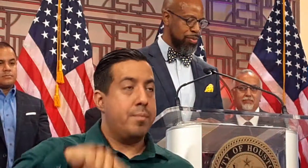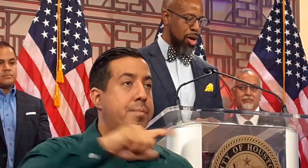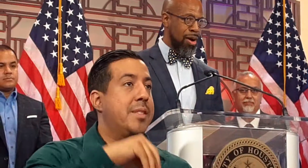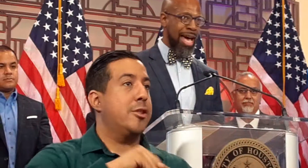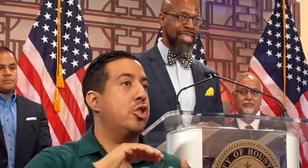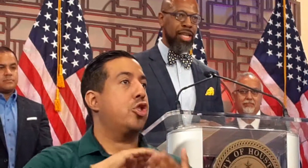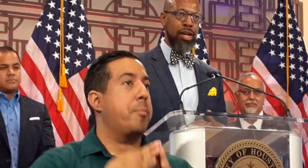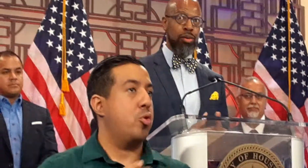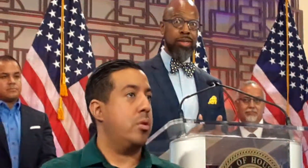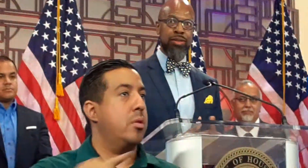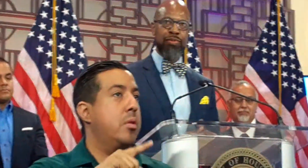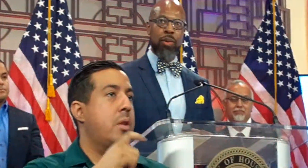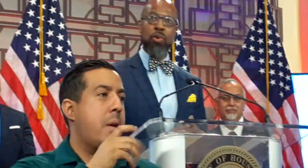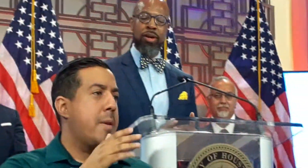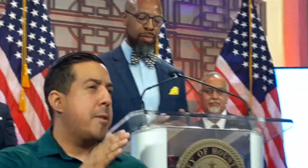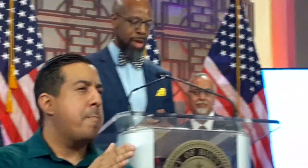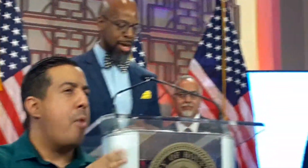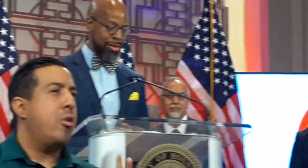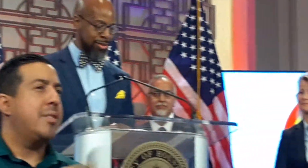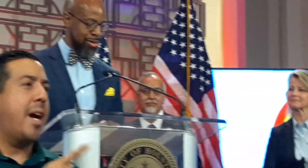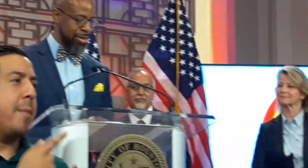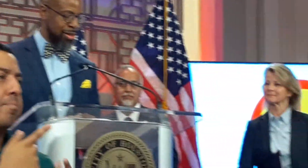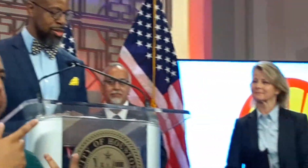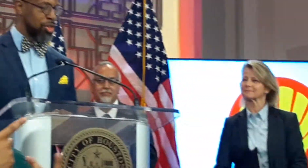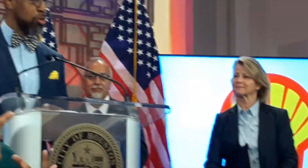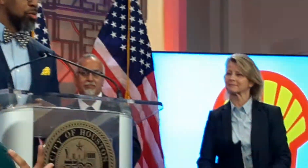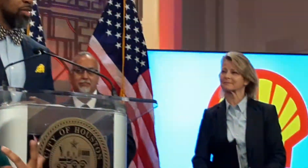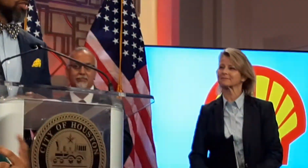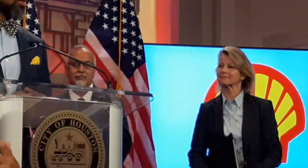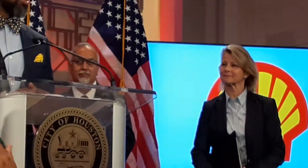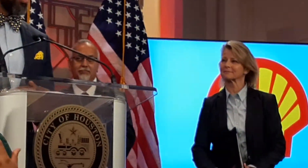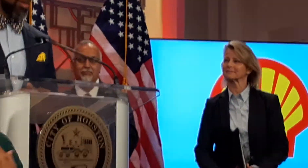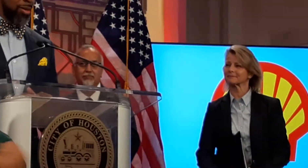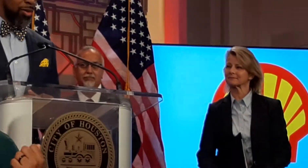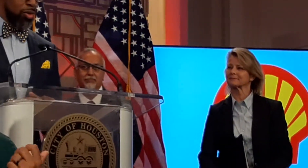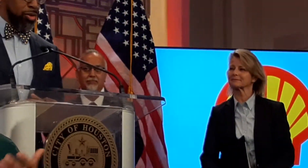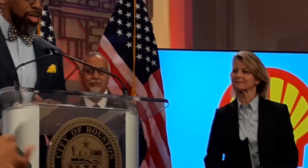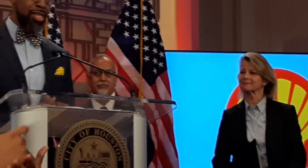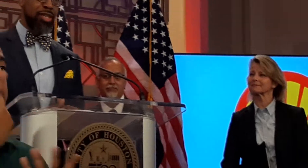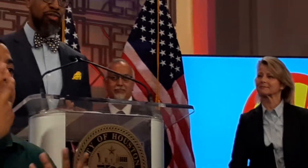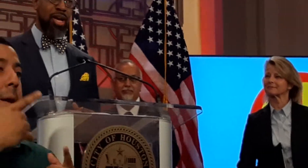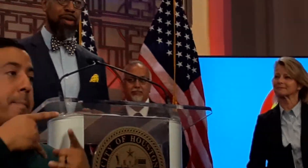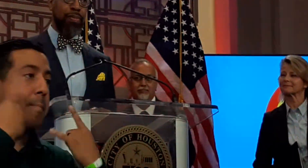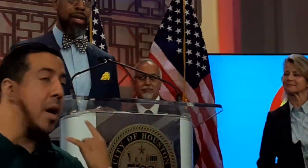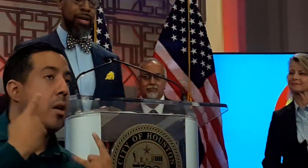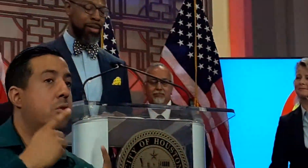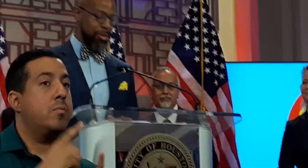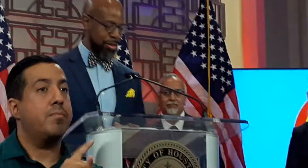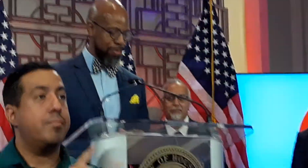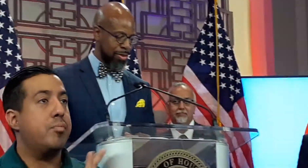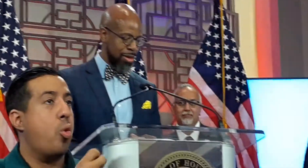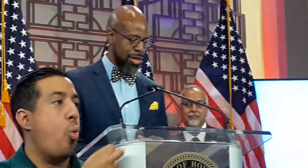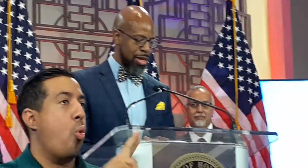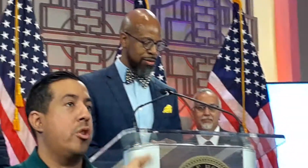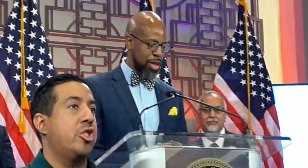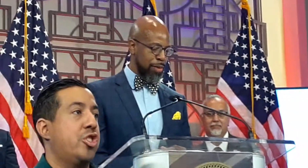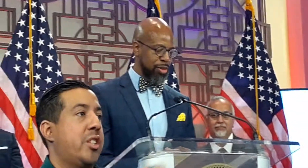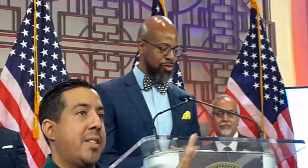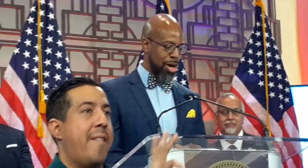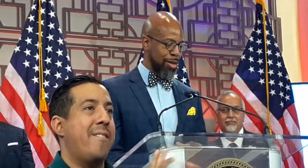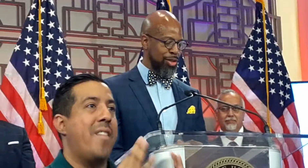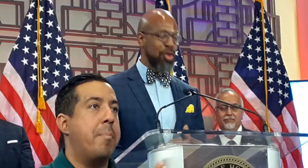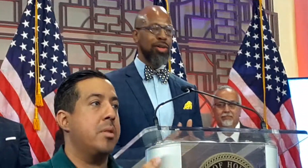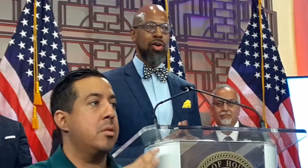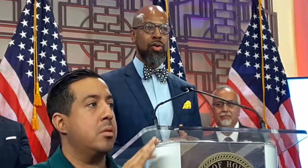The small acts of heroism from wearing a mask to social distancing or changing family plans has